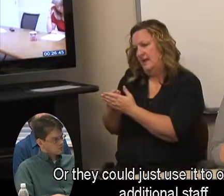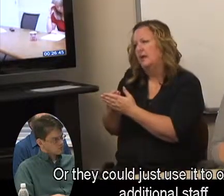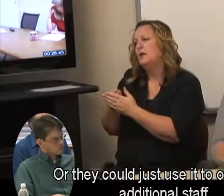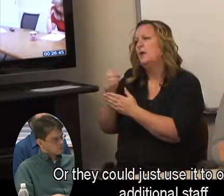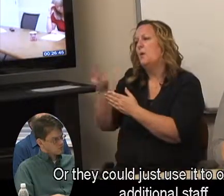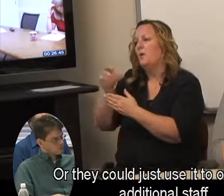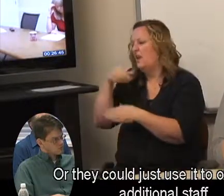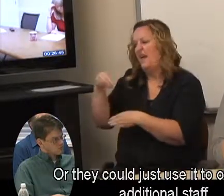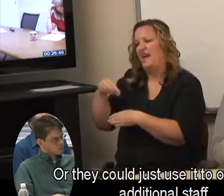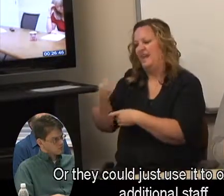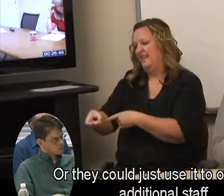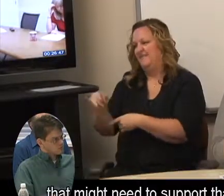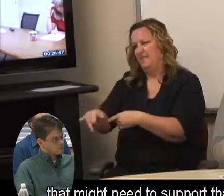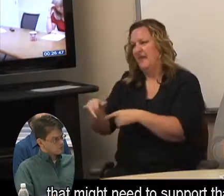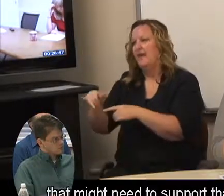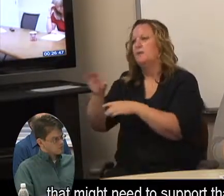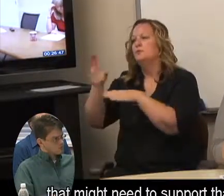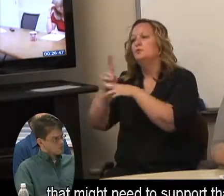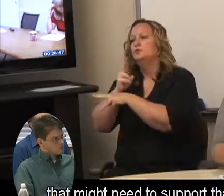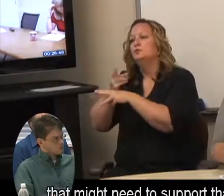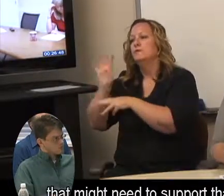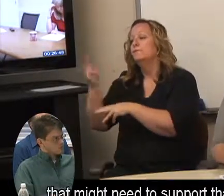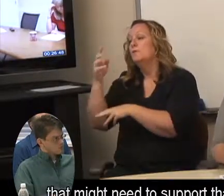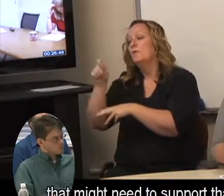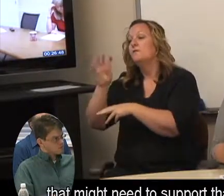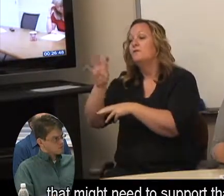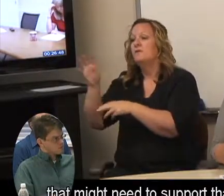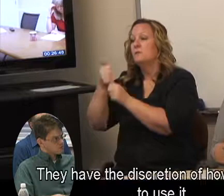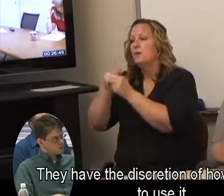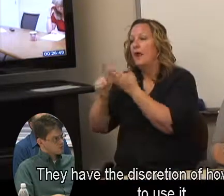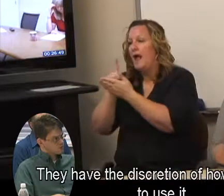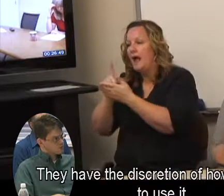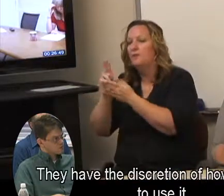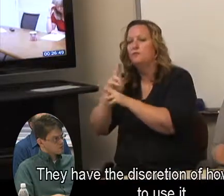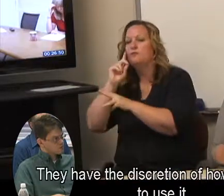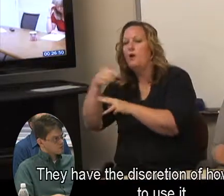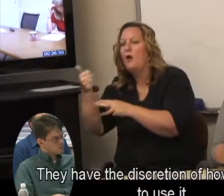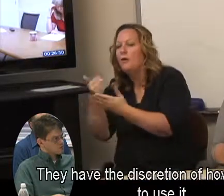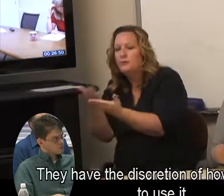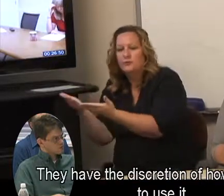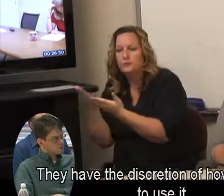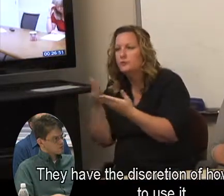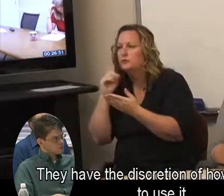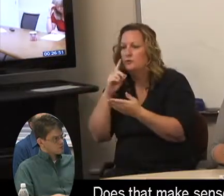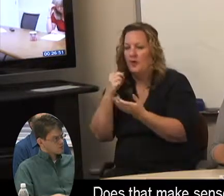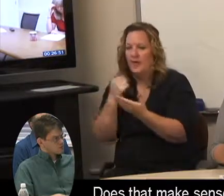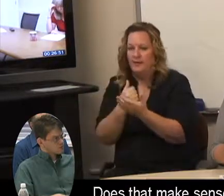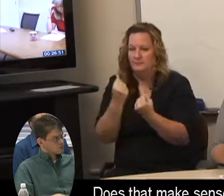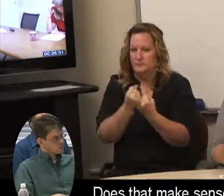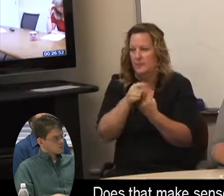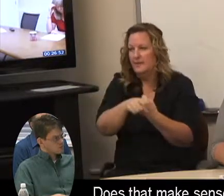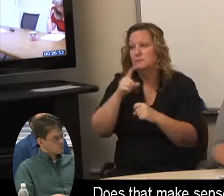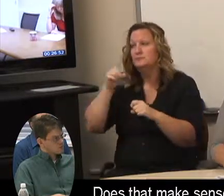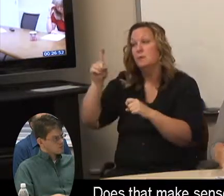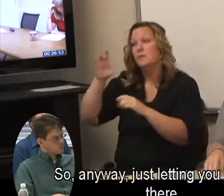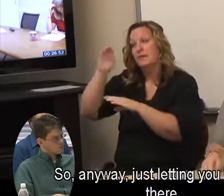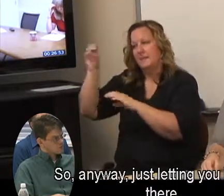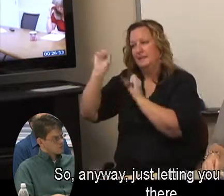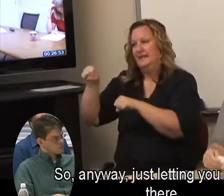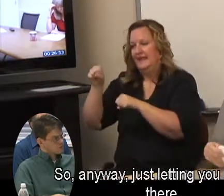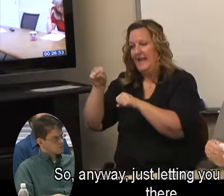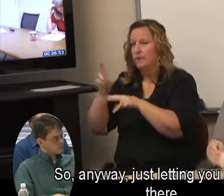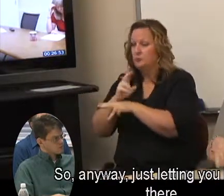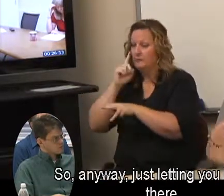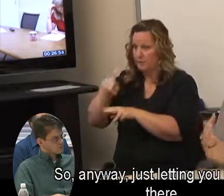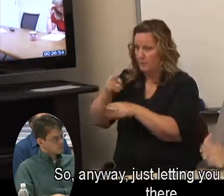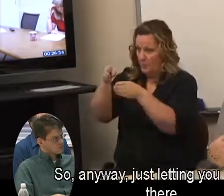the additional staff that might need to support that person. They have the discretion of how they want to use it. Does that make sense? So